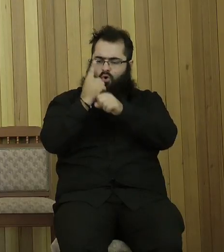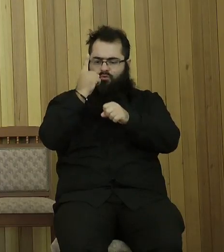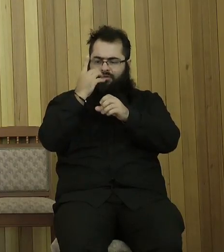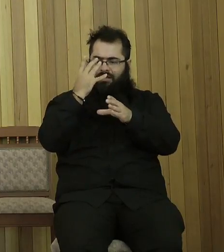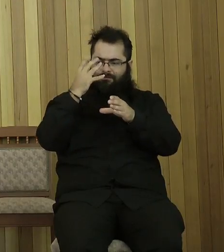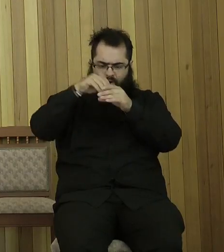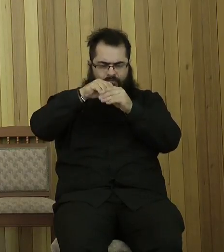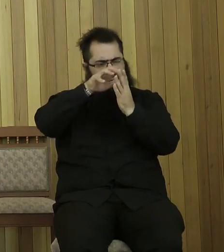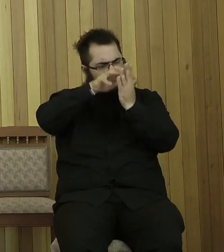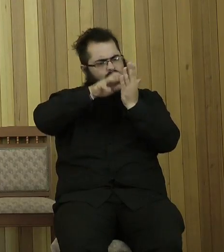Psalm chapter 8.